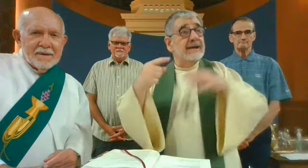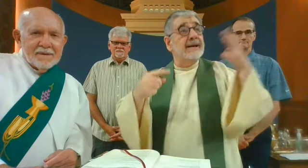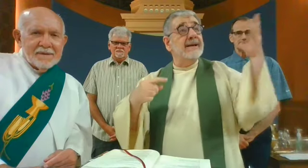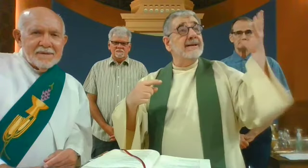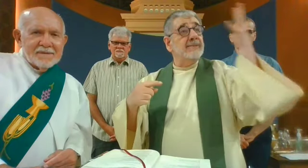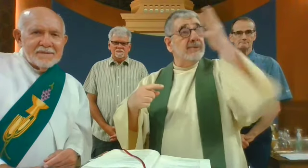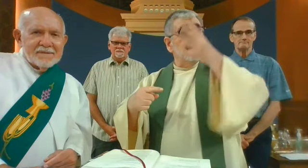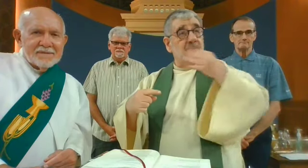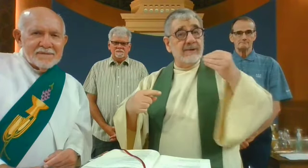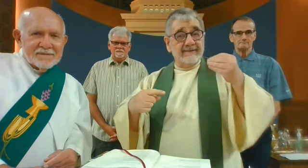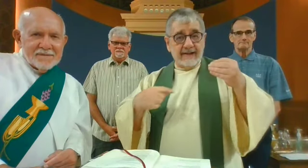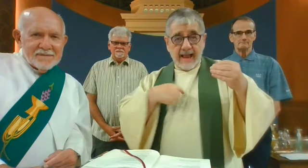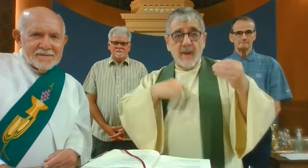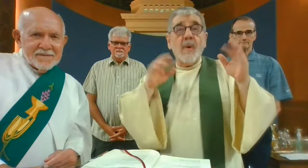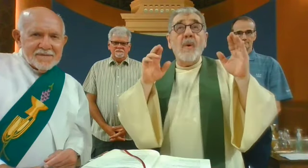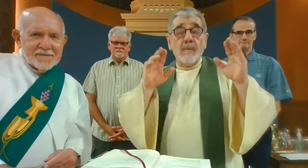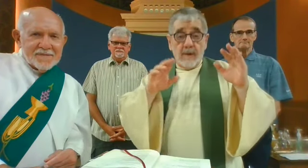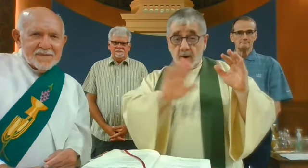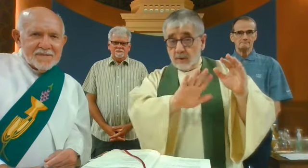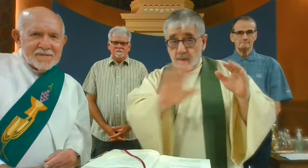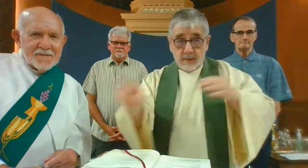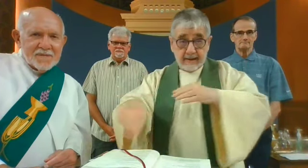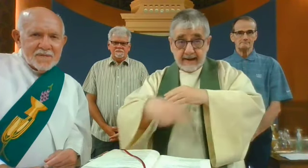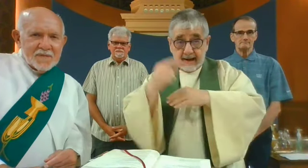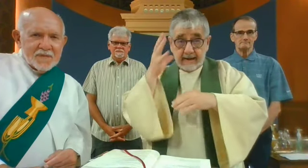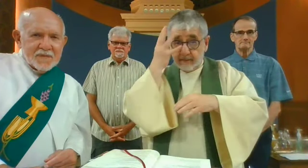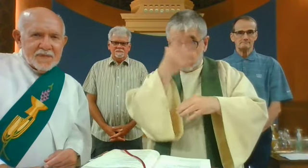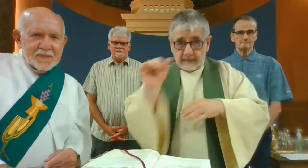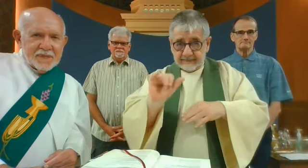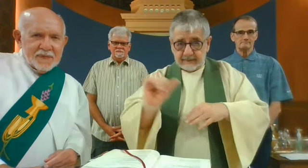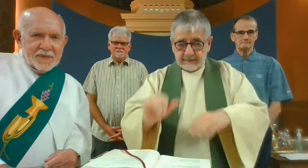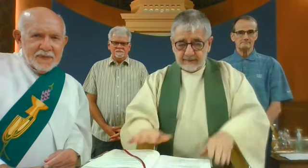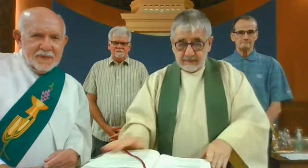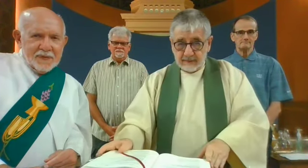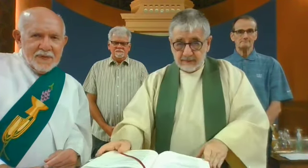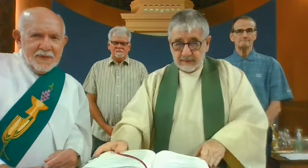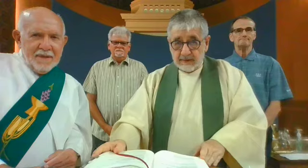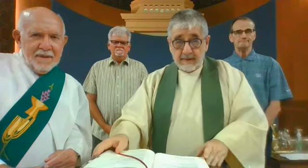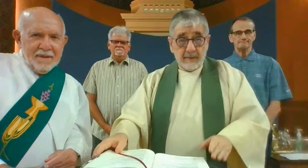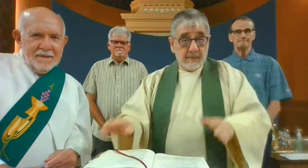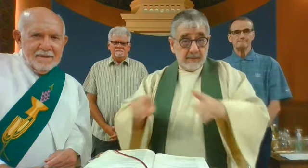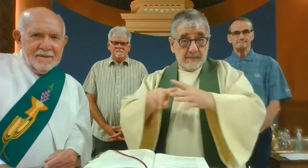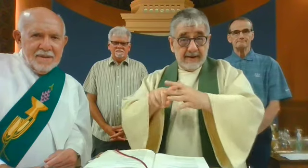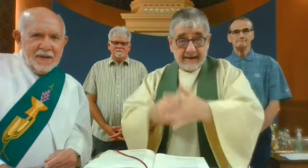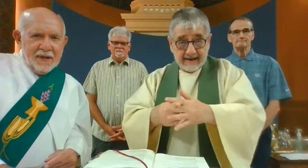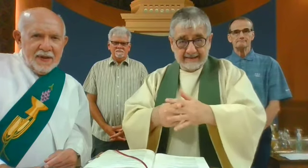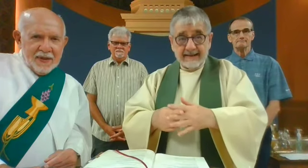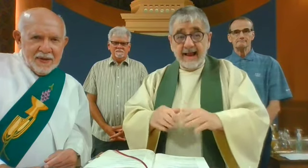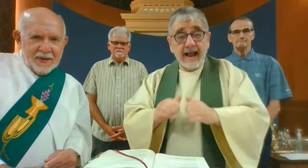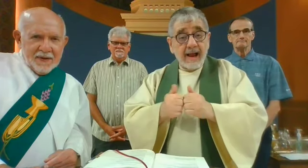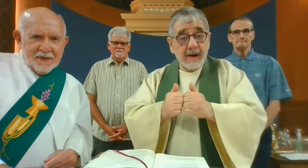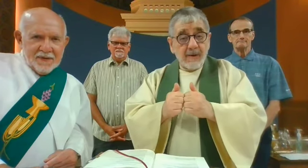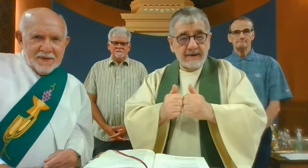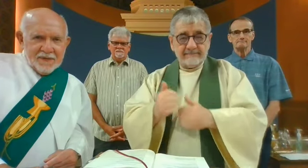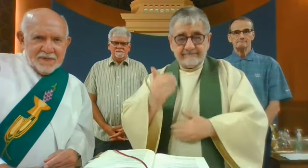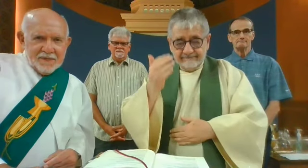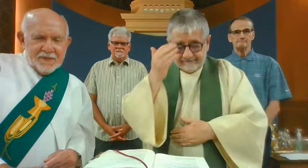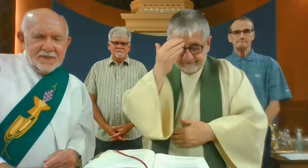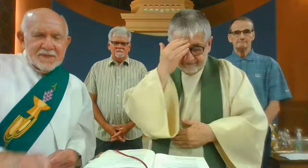Here in Rochester today, it is beautiful. I hope all of you are having beautiful days as well. Let us